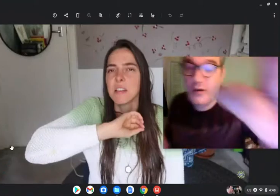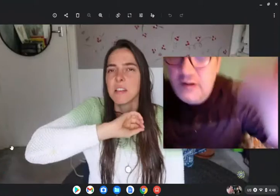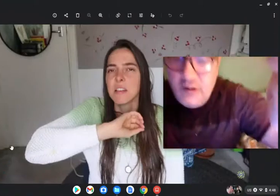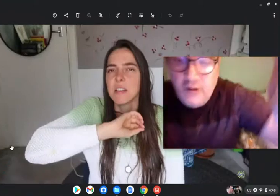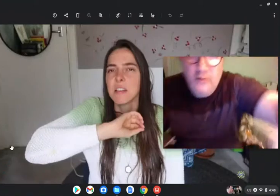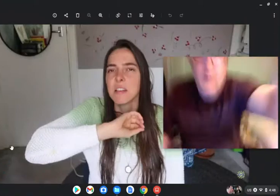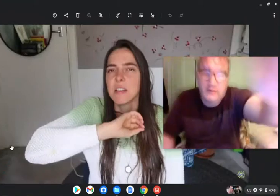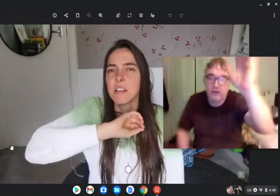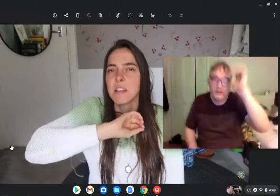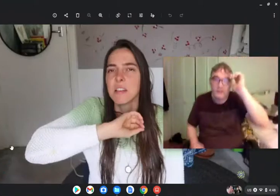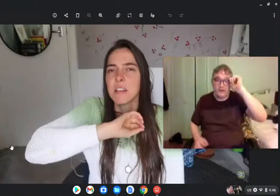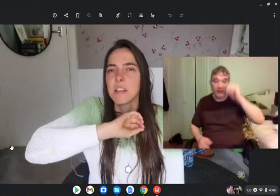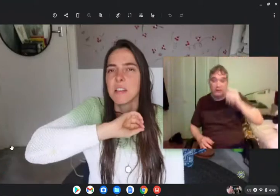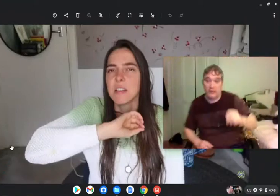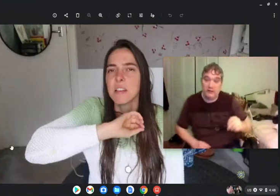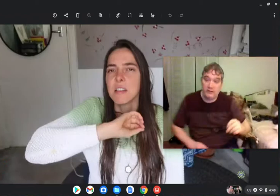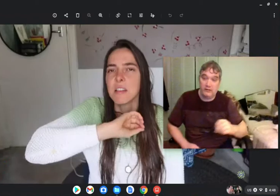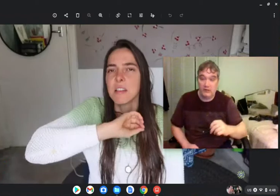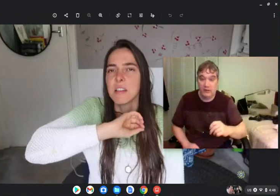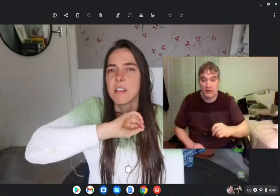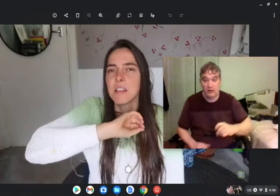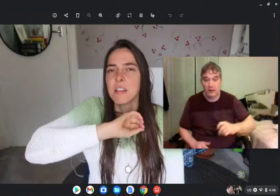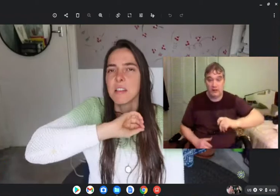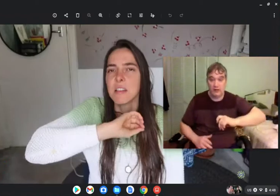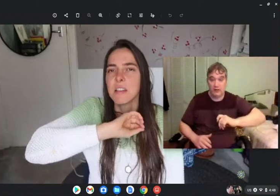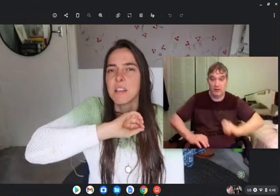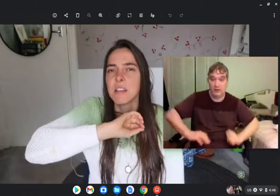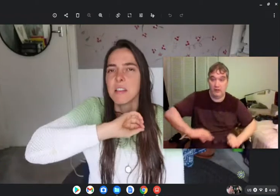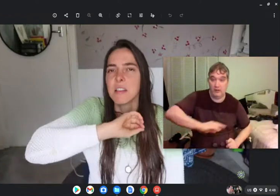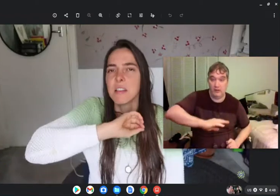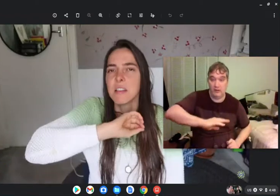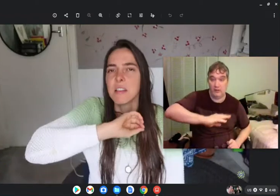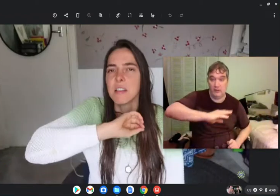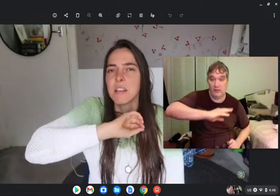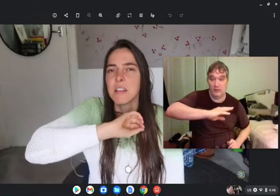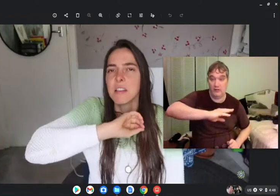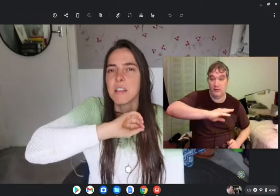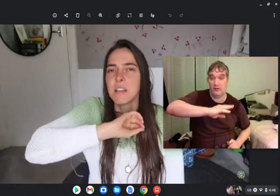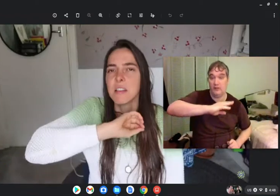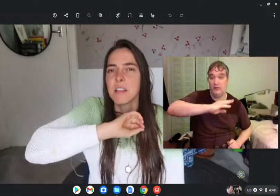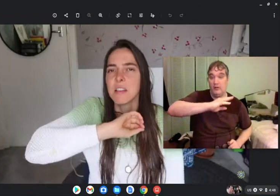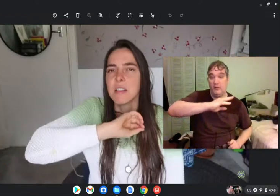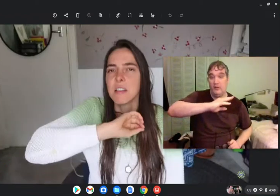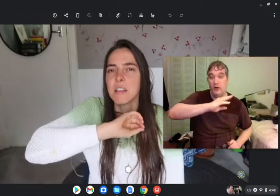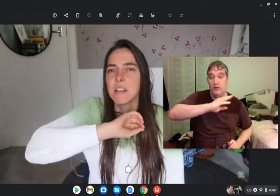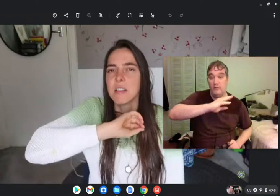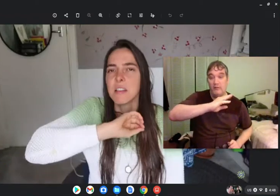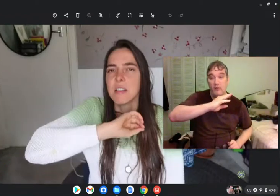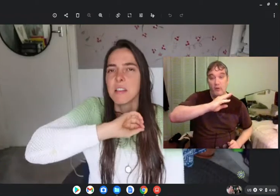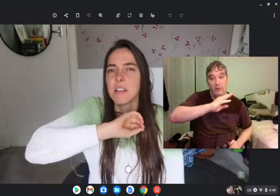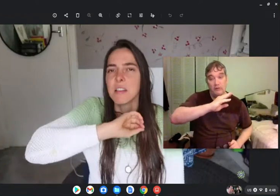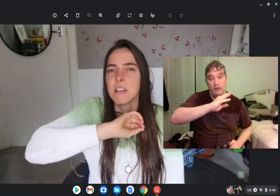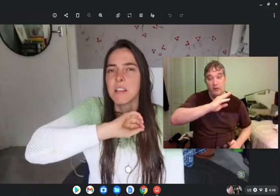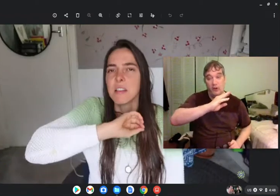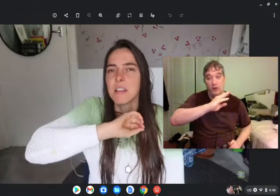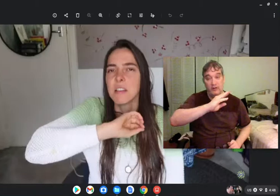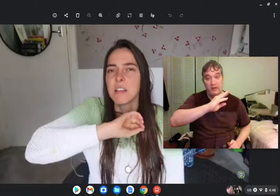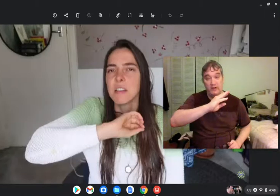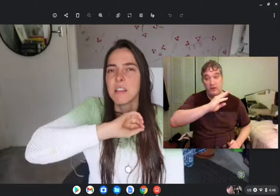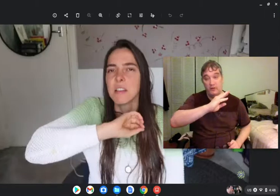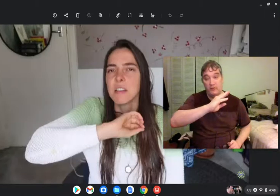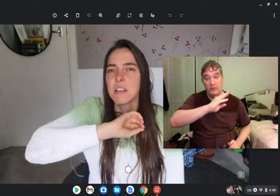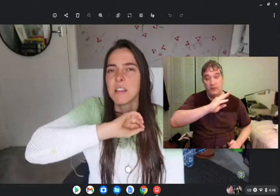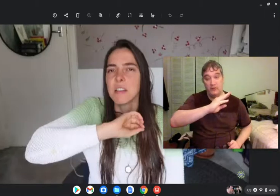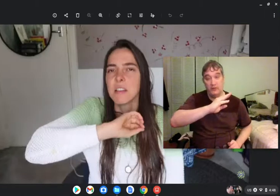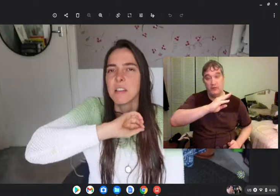this is good all my forms longer